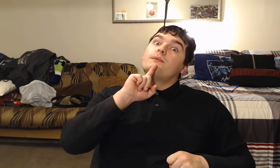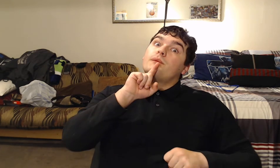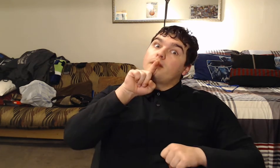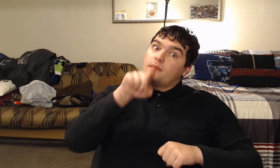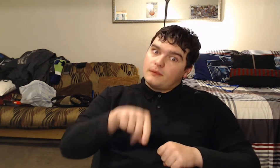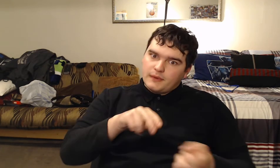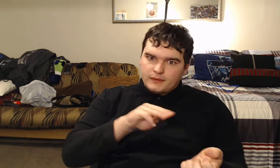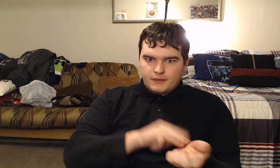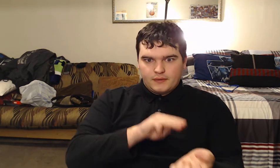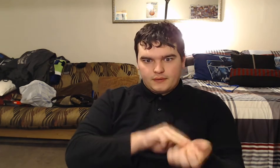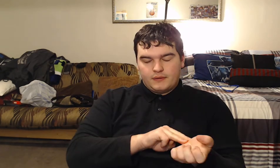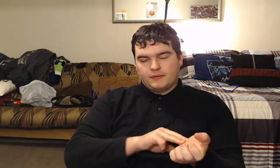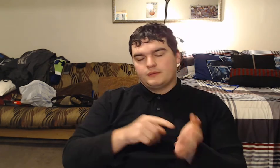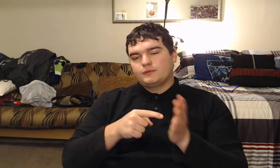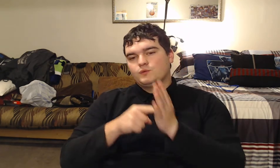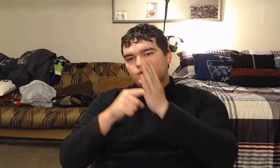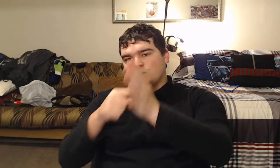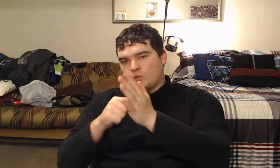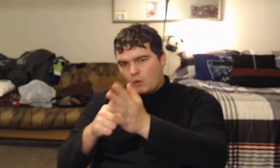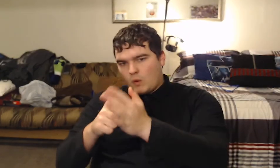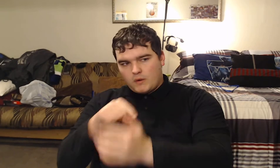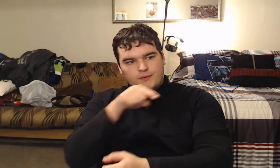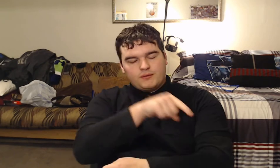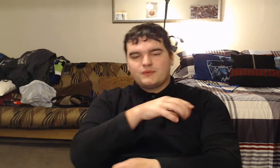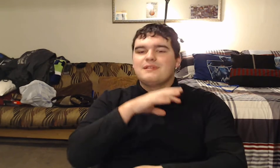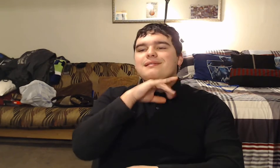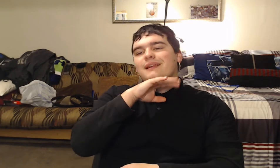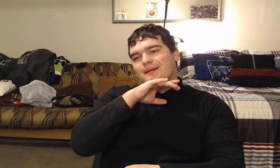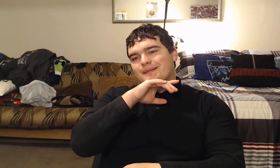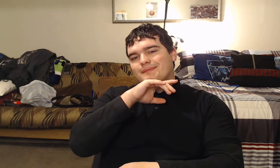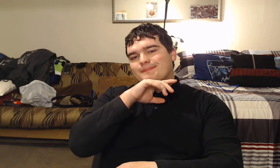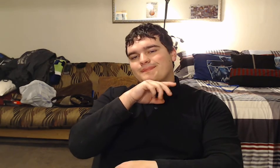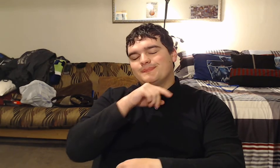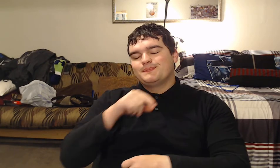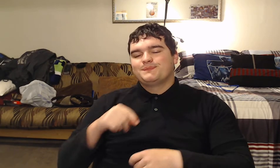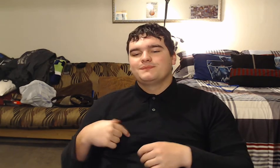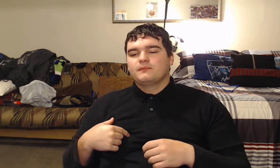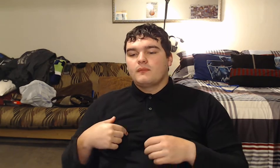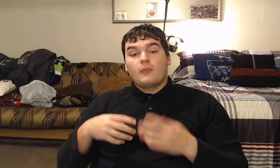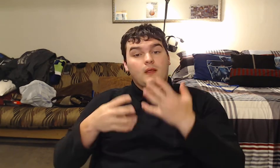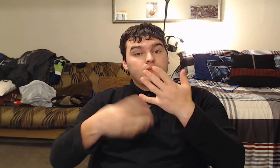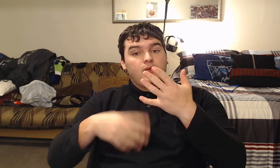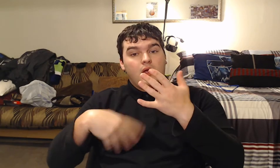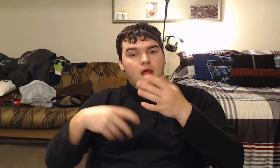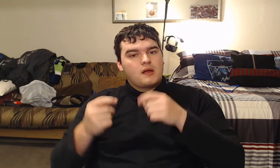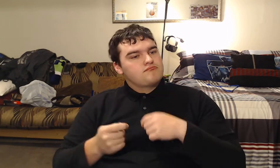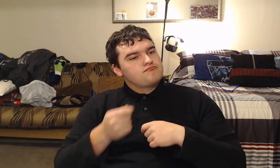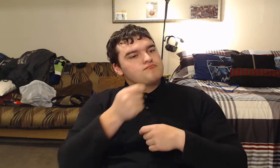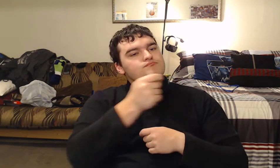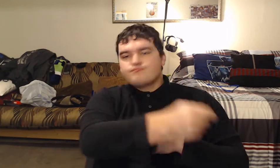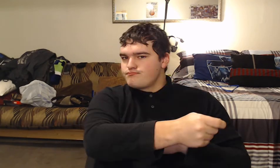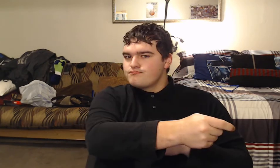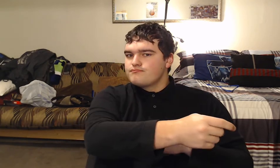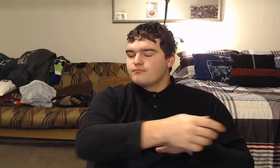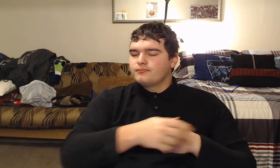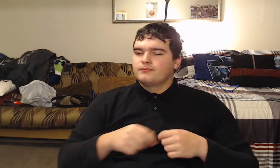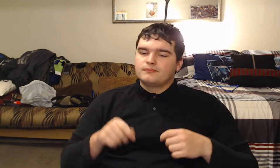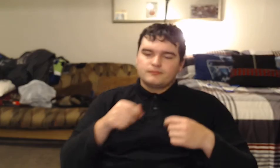The doctor sent Abrams some blood. Abrams sent the doctor back a